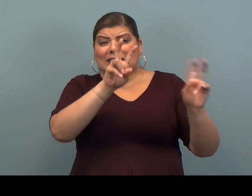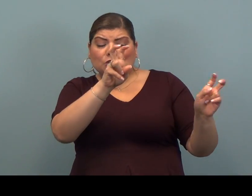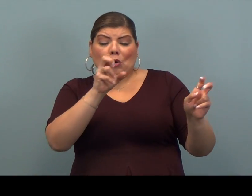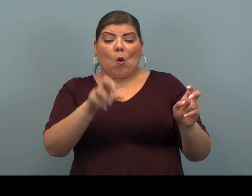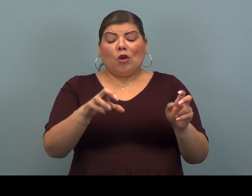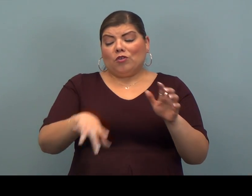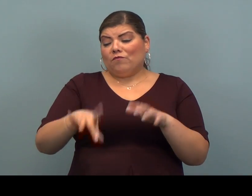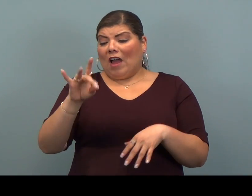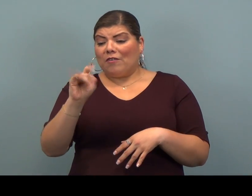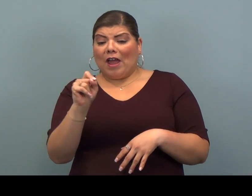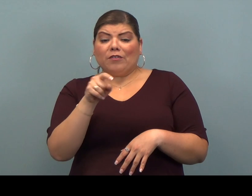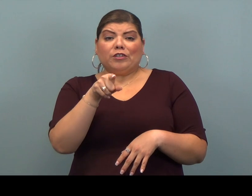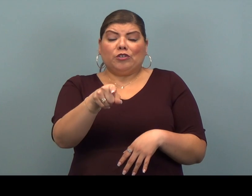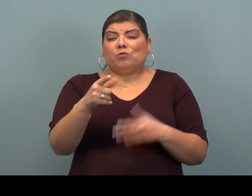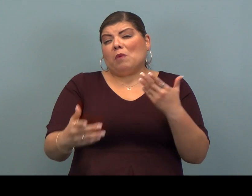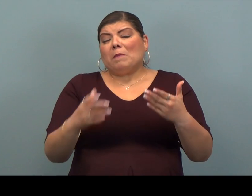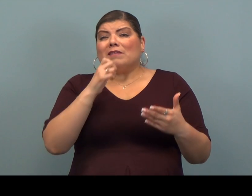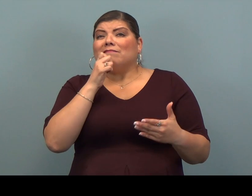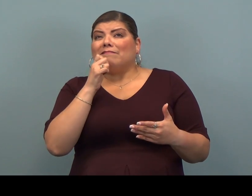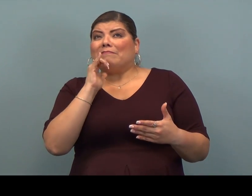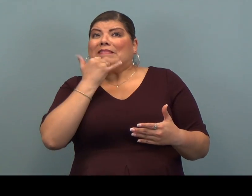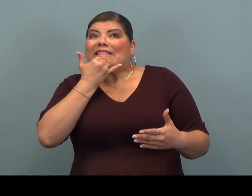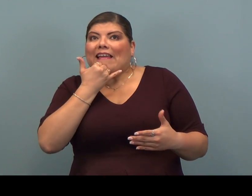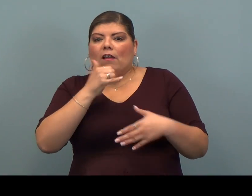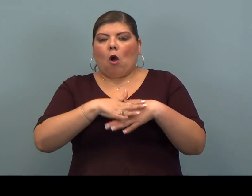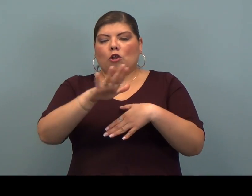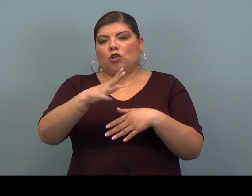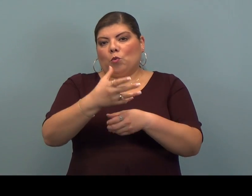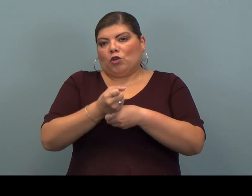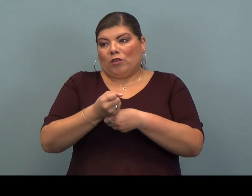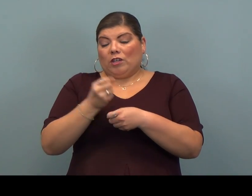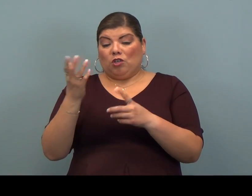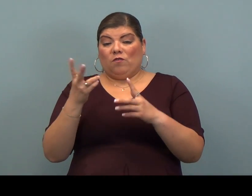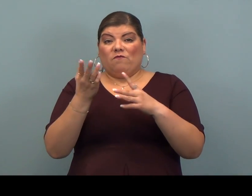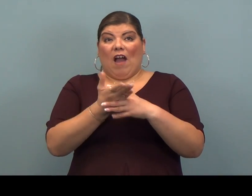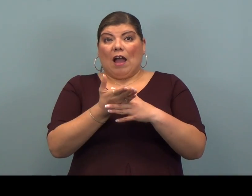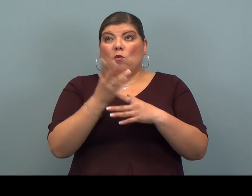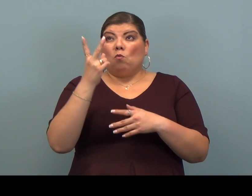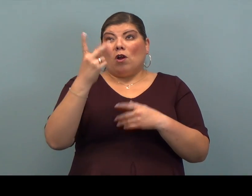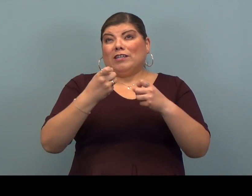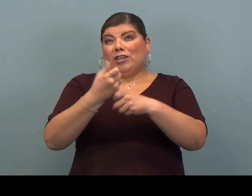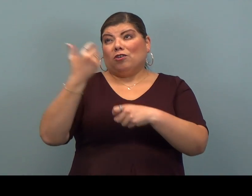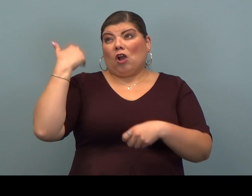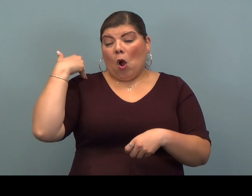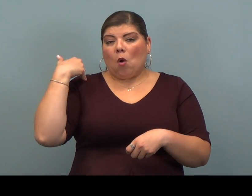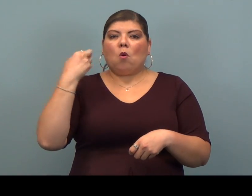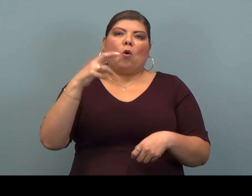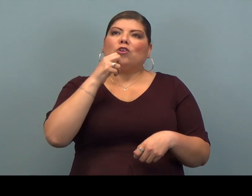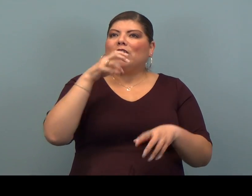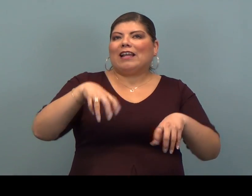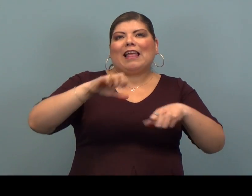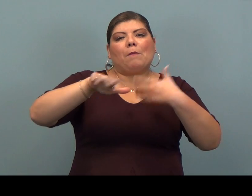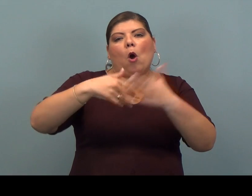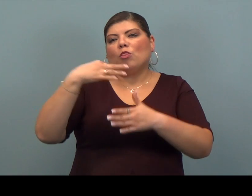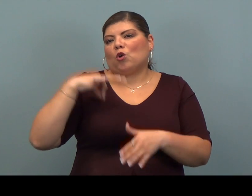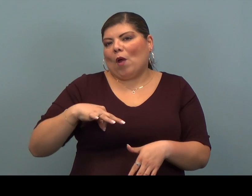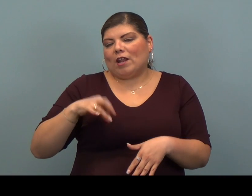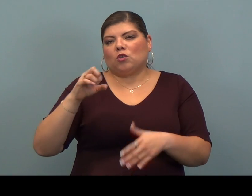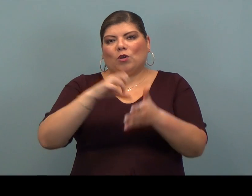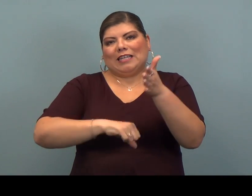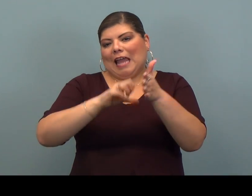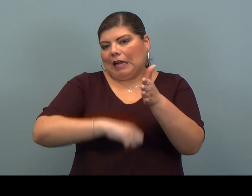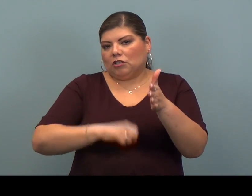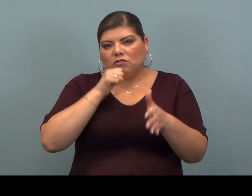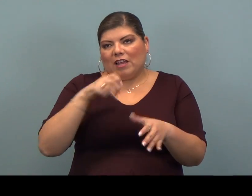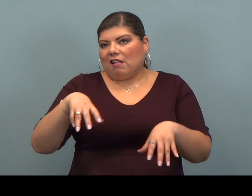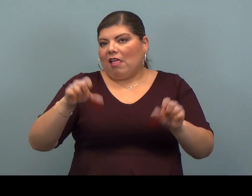or you've discovered that maybe there was a mistake on a return that you filed a year before, or maybe you didn't claim all the credits or